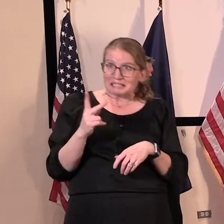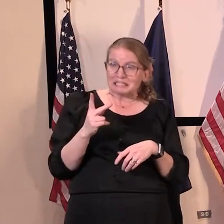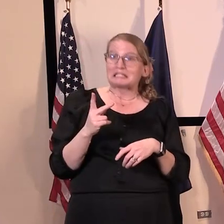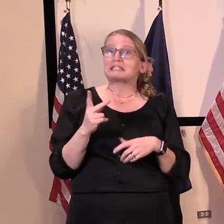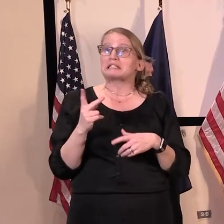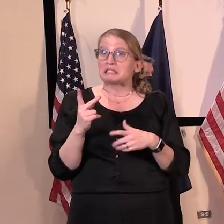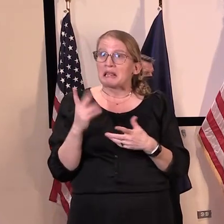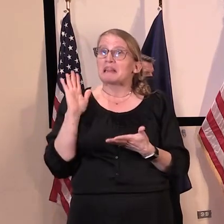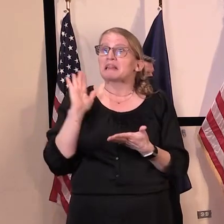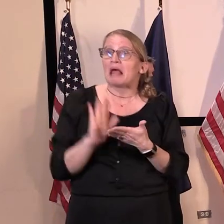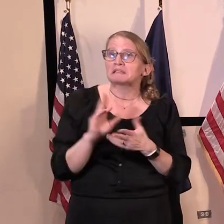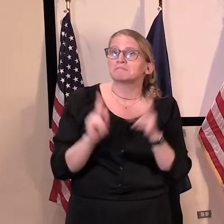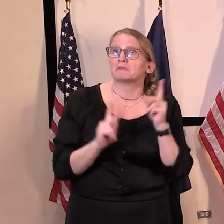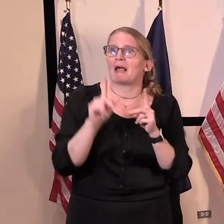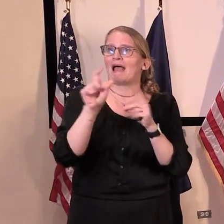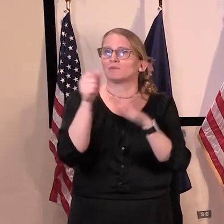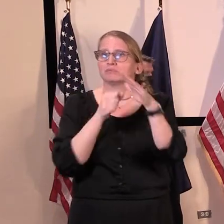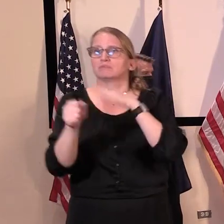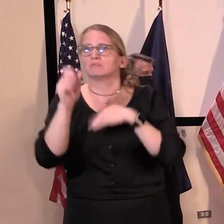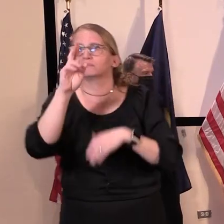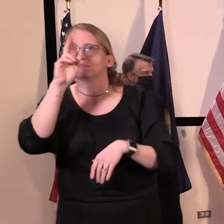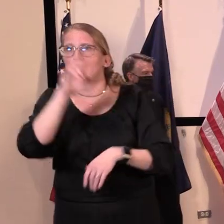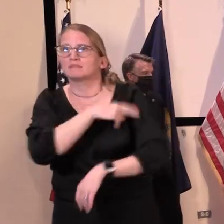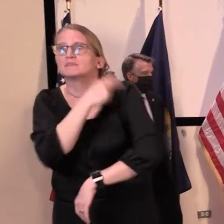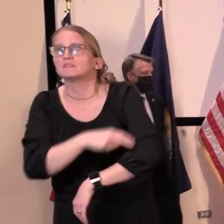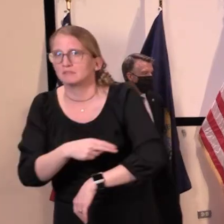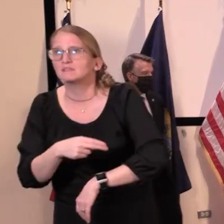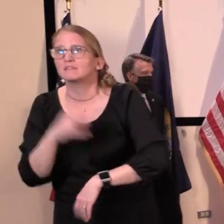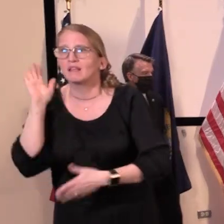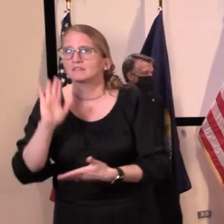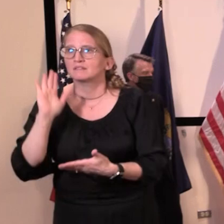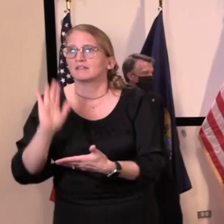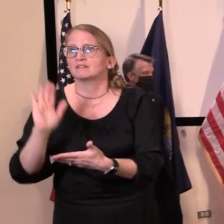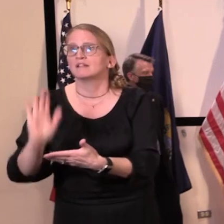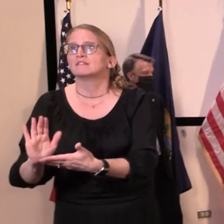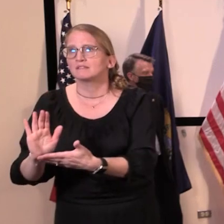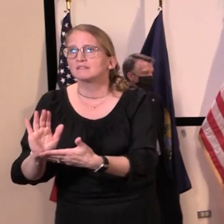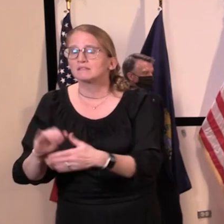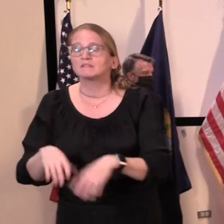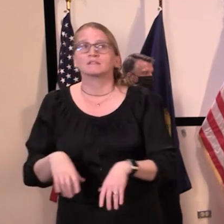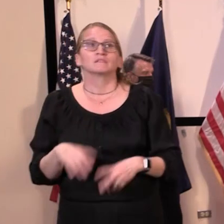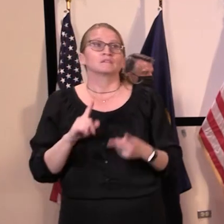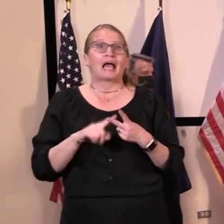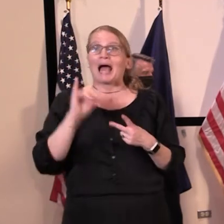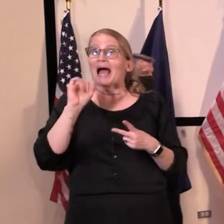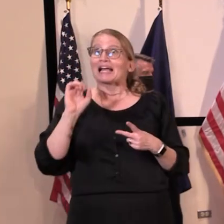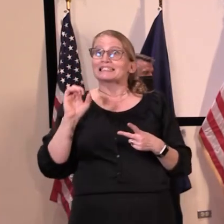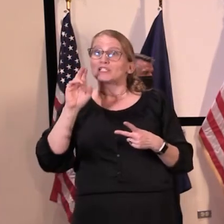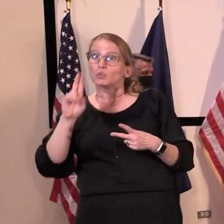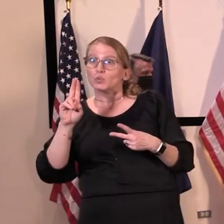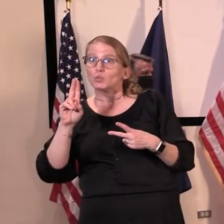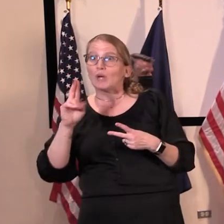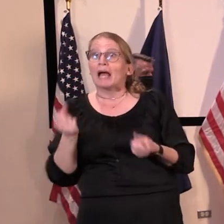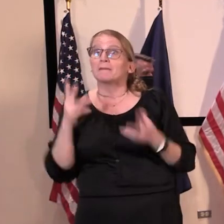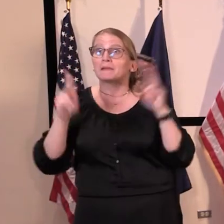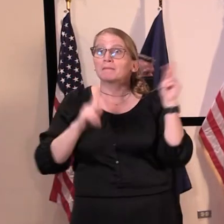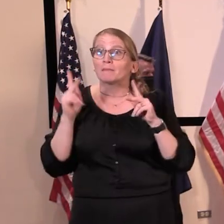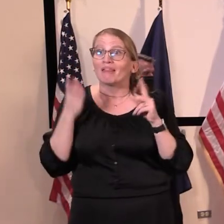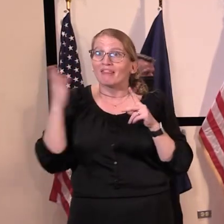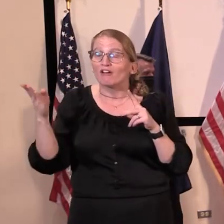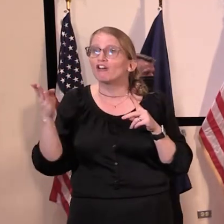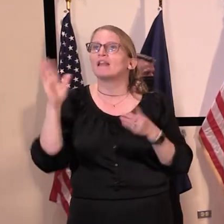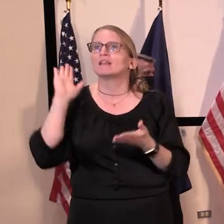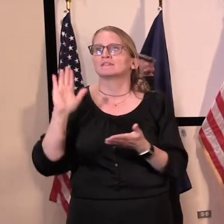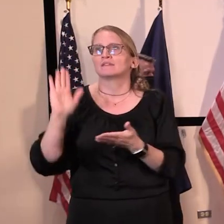demand. We see the number of hospitalized patients start to decrease, the number of ICU patients, and the number of ICU and